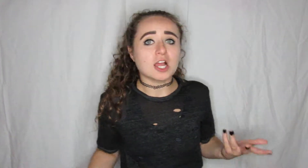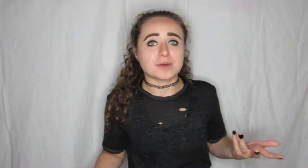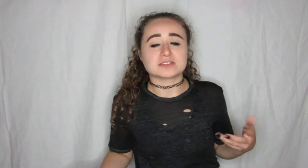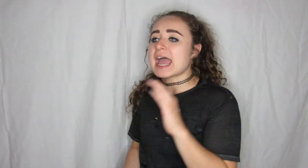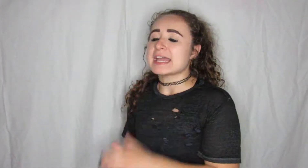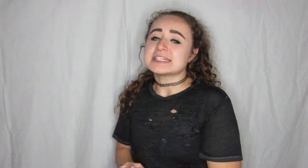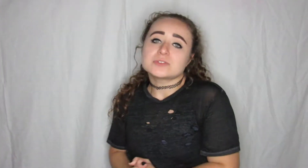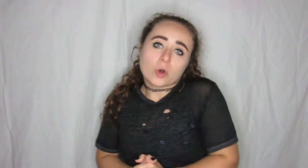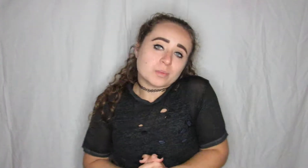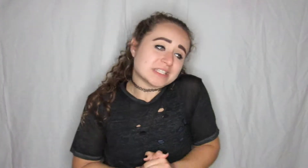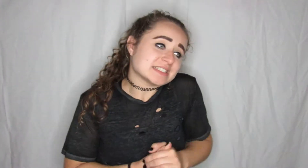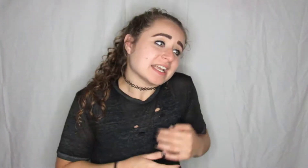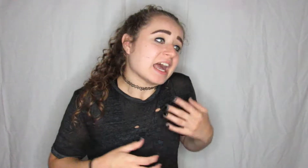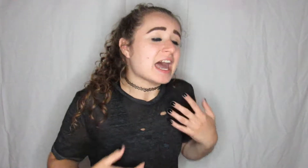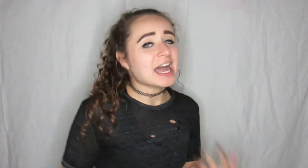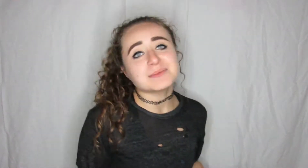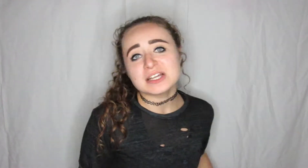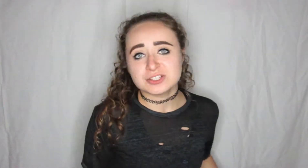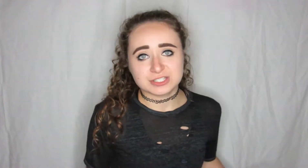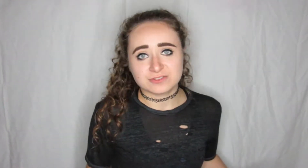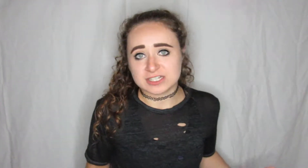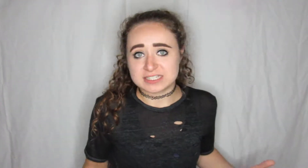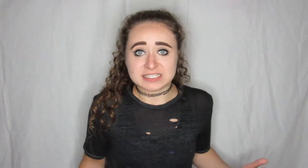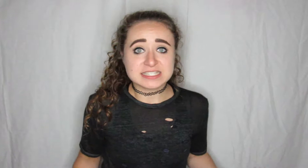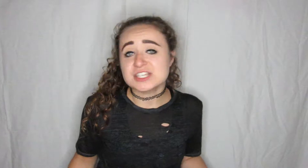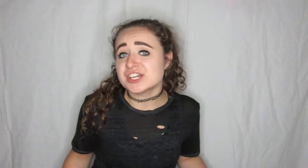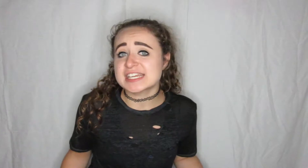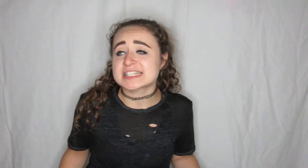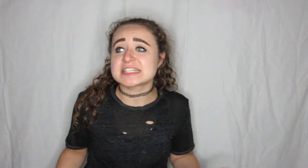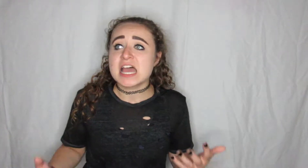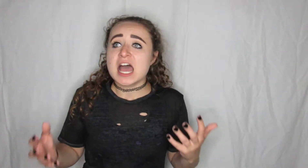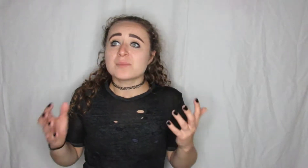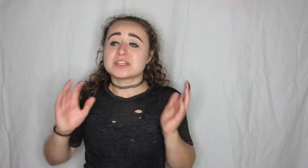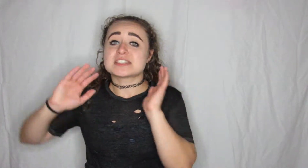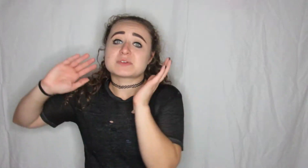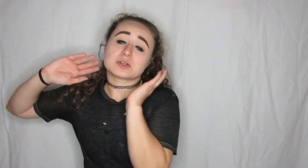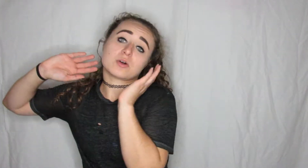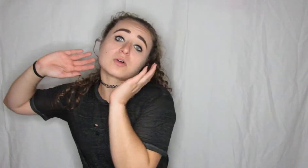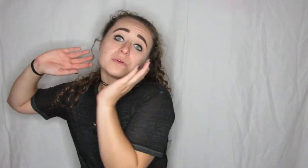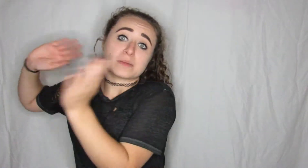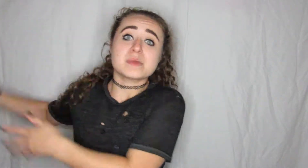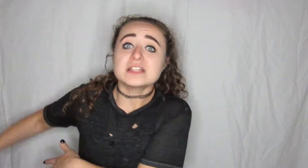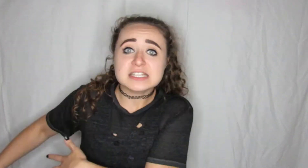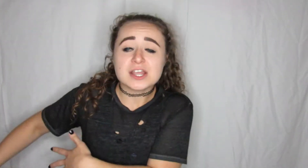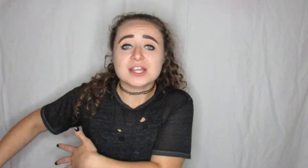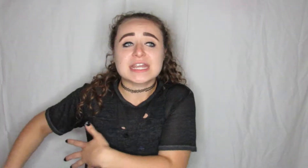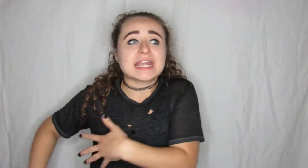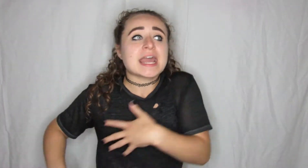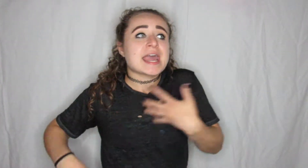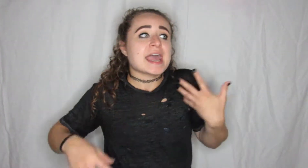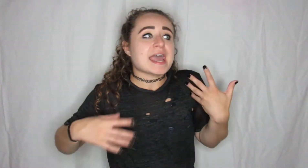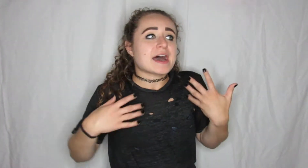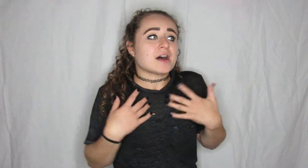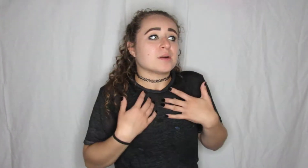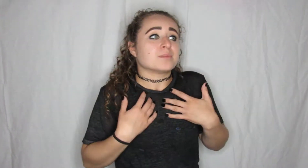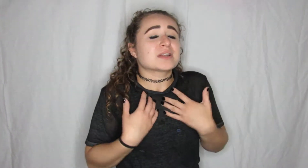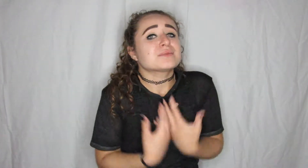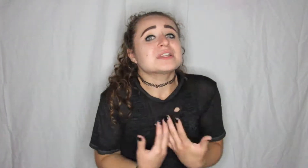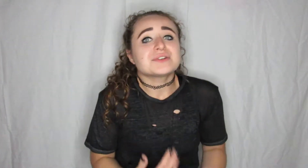talk about and he told me he's like I'm not looking for anything serious because I'm gonna go in the military but I really